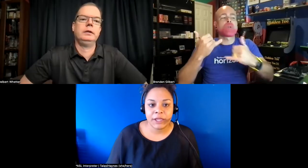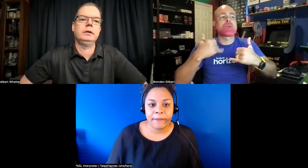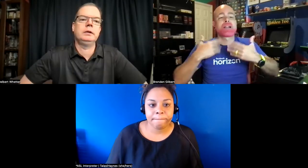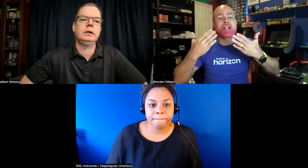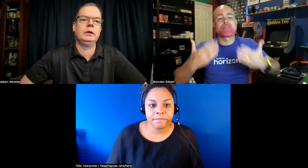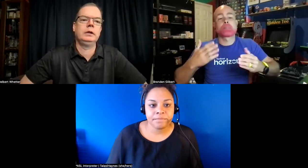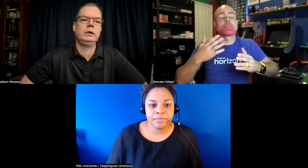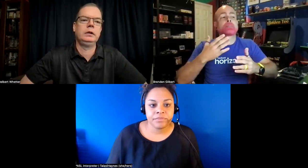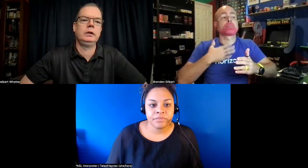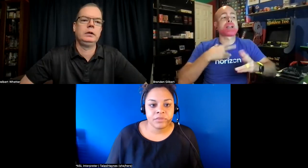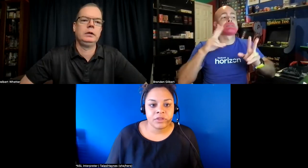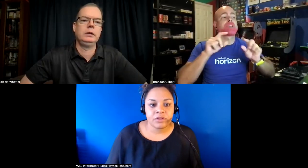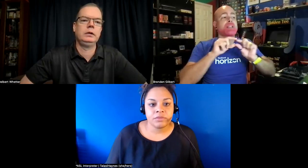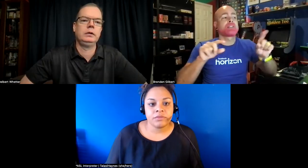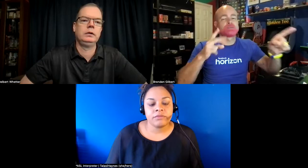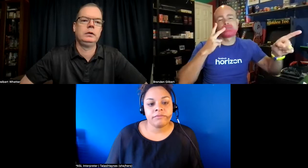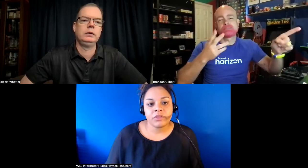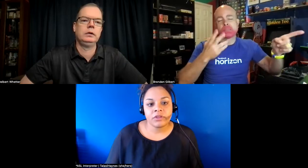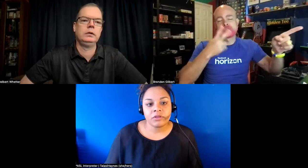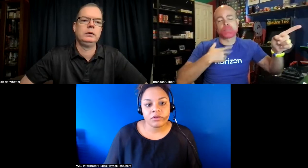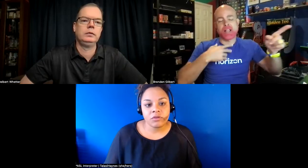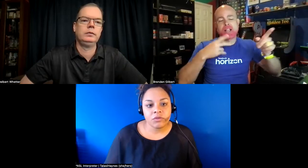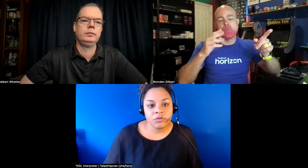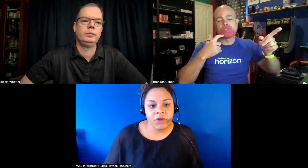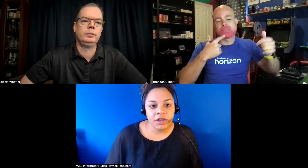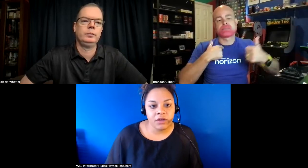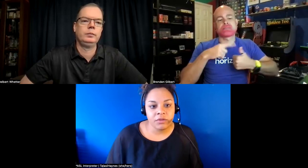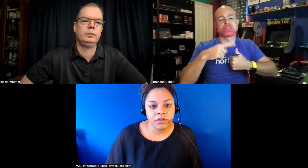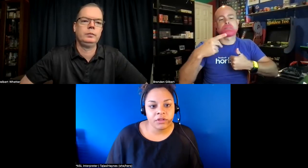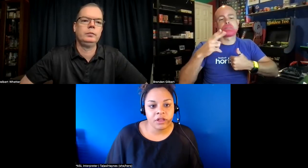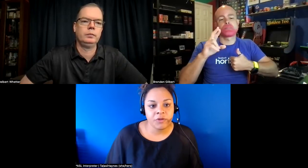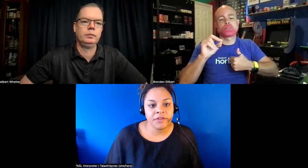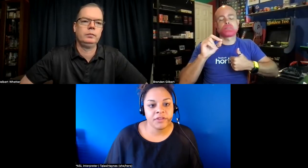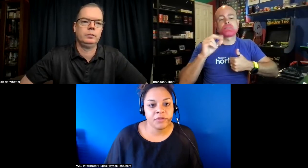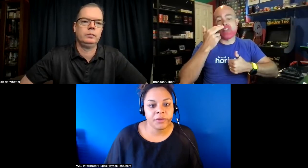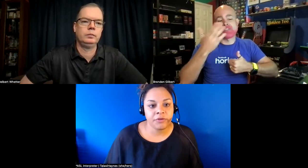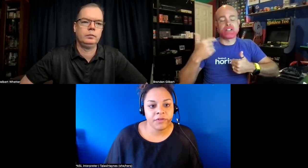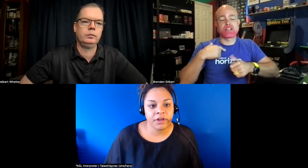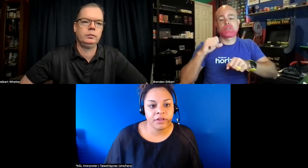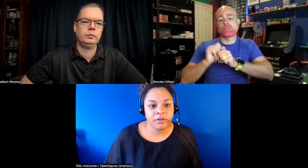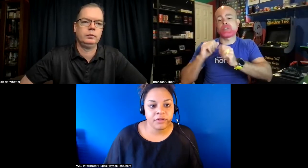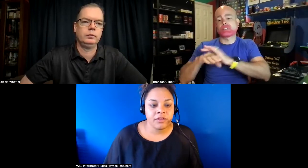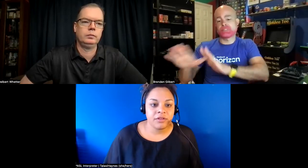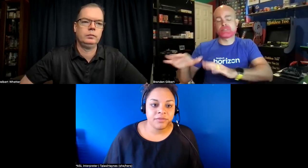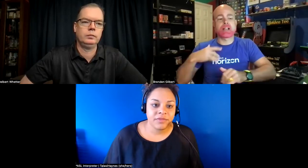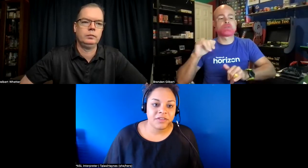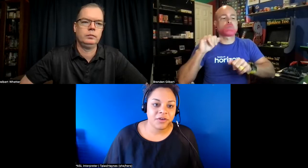right now um you might see on my profile so